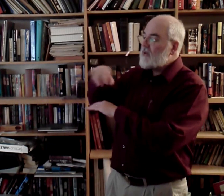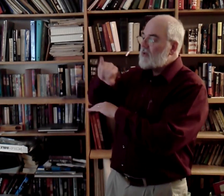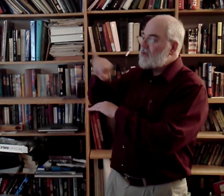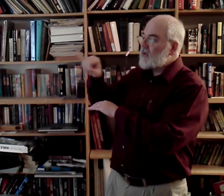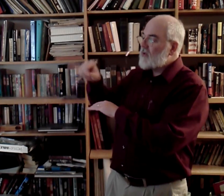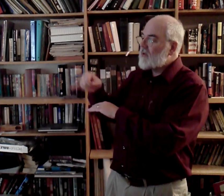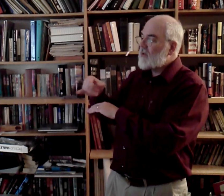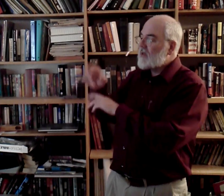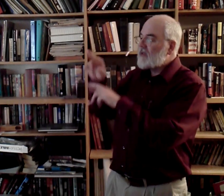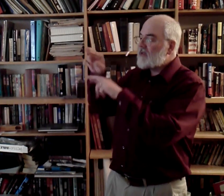over Jordan.